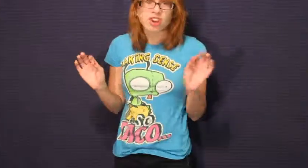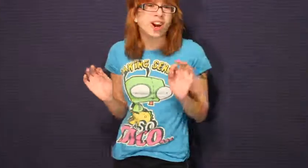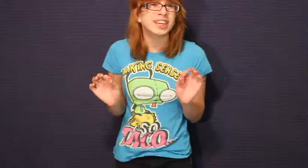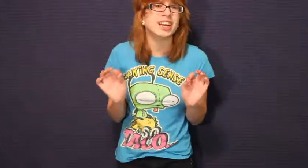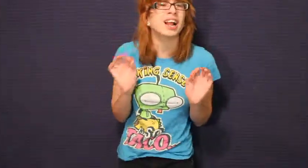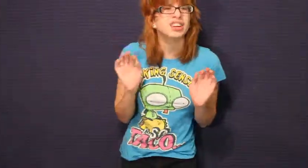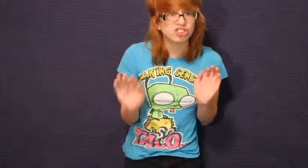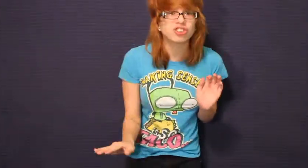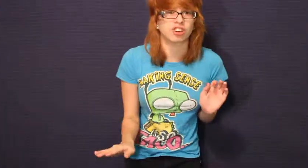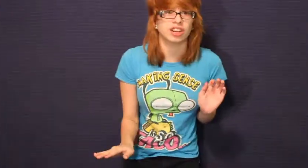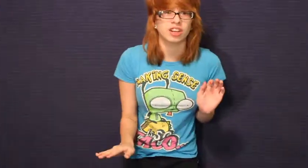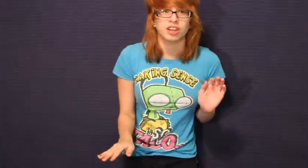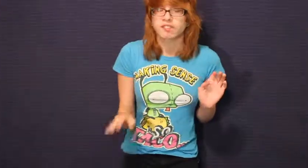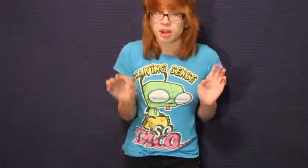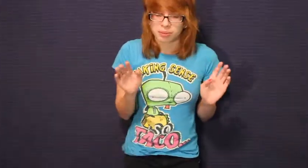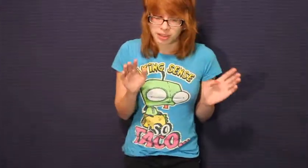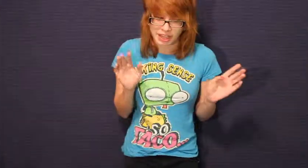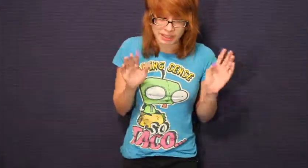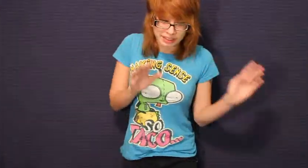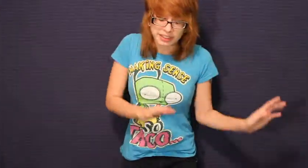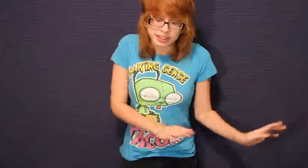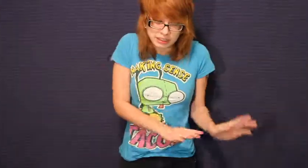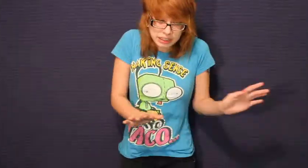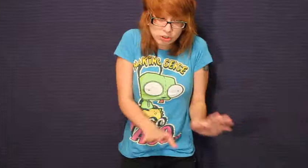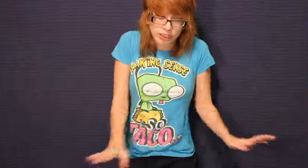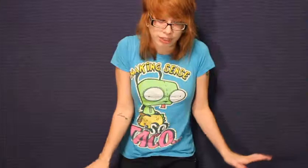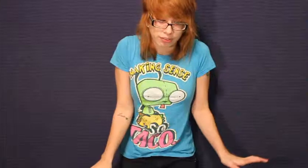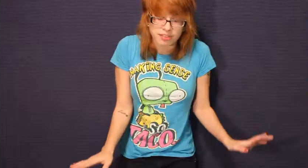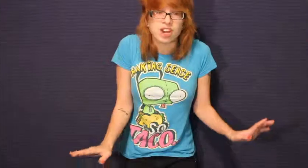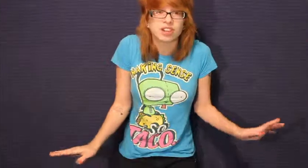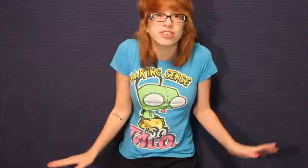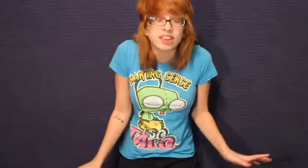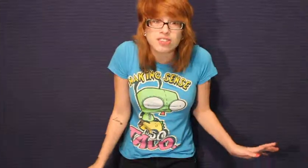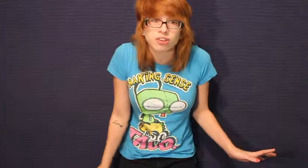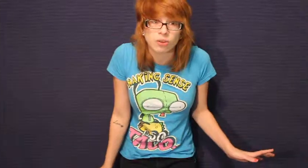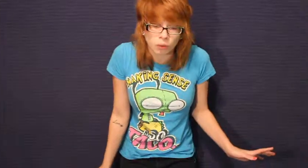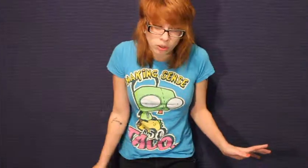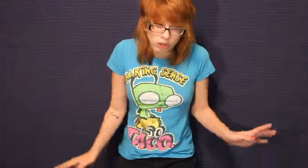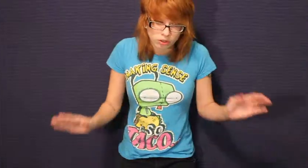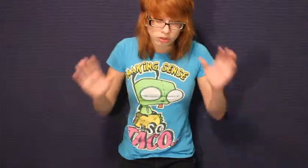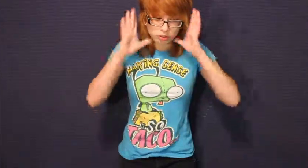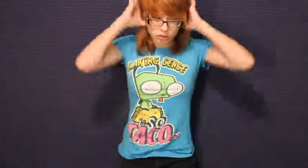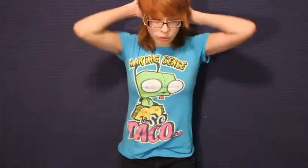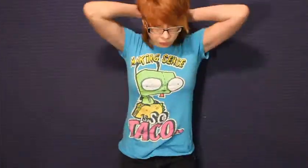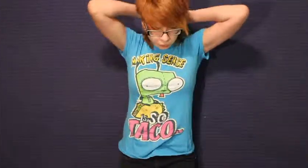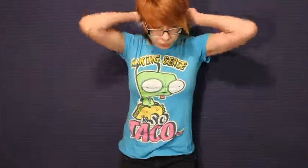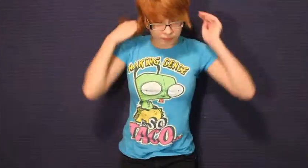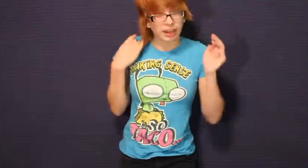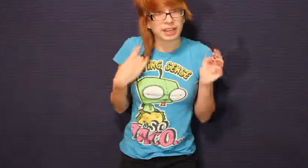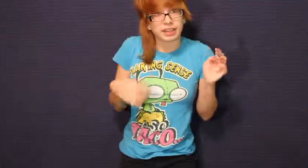targeted children from like little kids as young as six years old to like